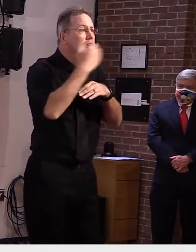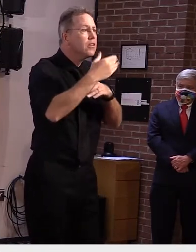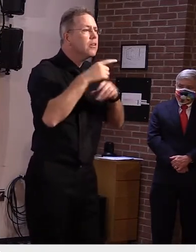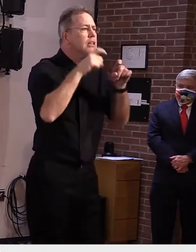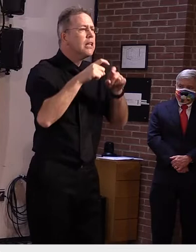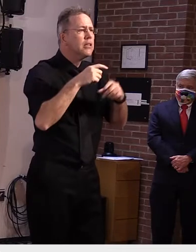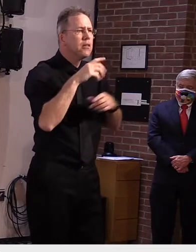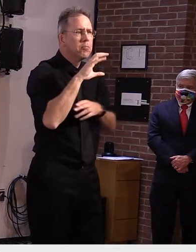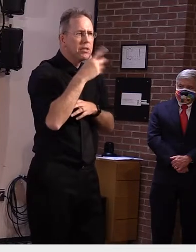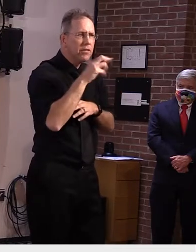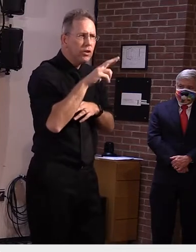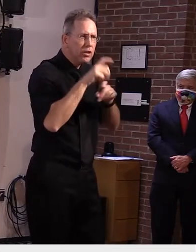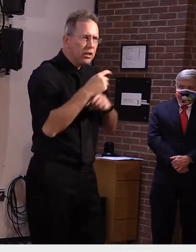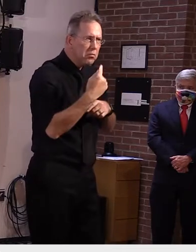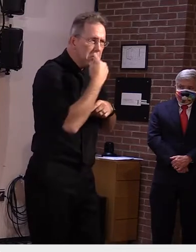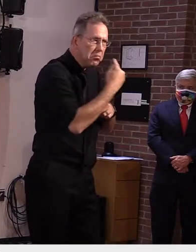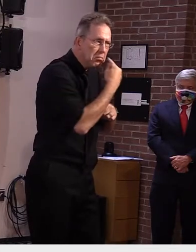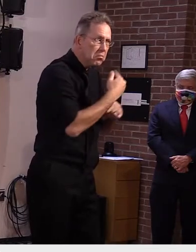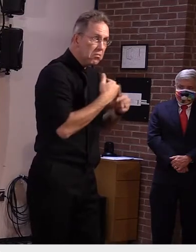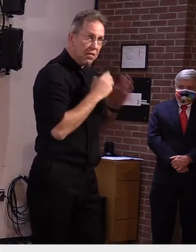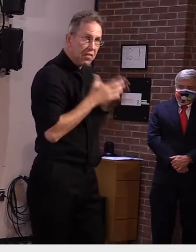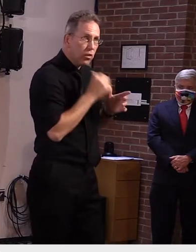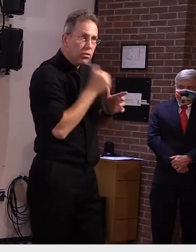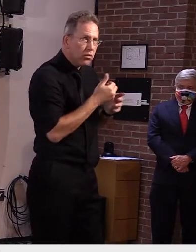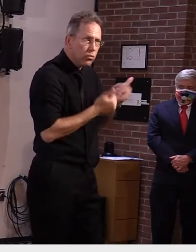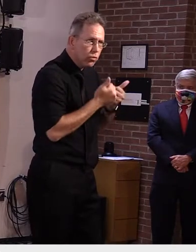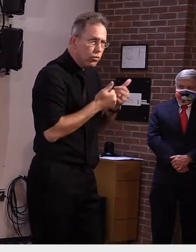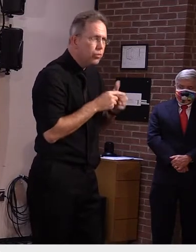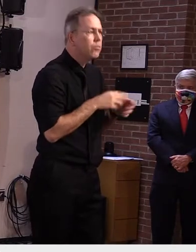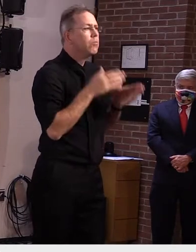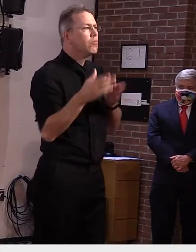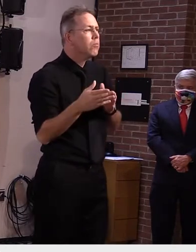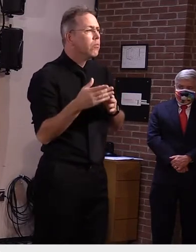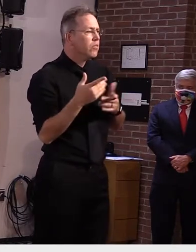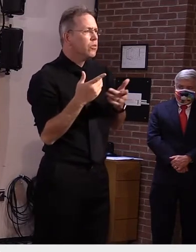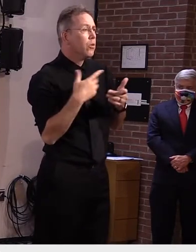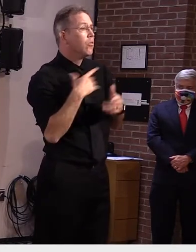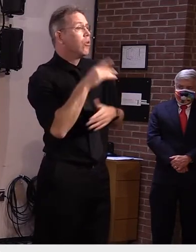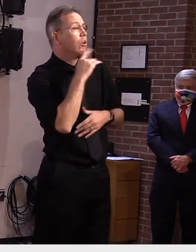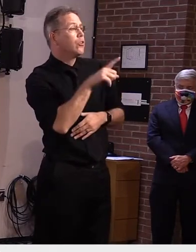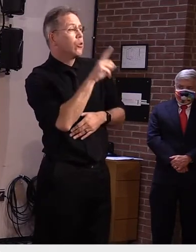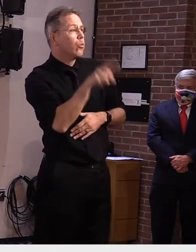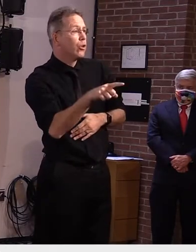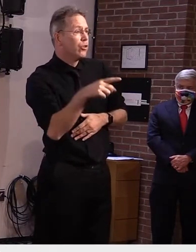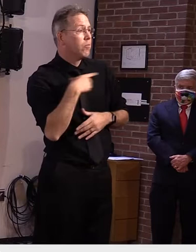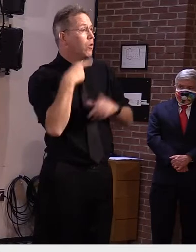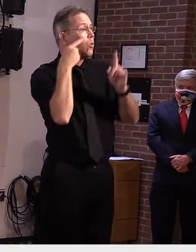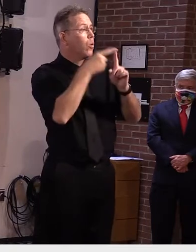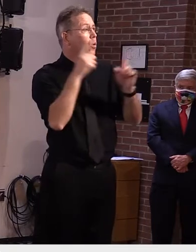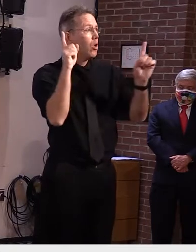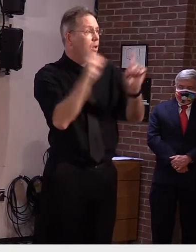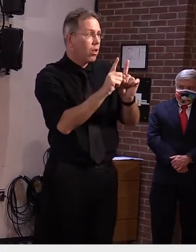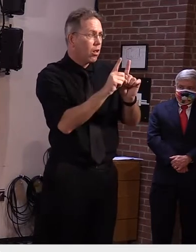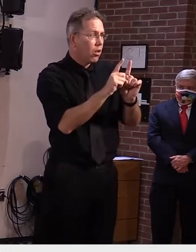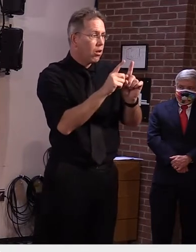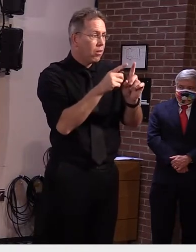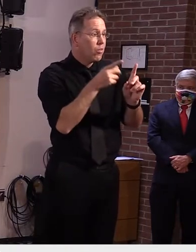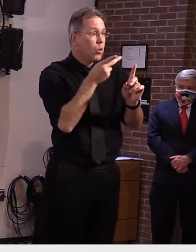therefore should not be going to work so what they tell their employer is entirely up to them